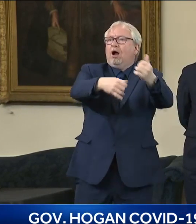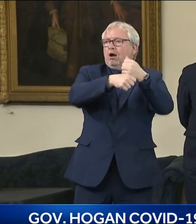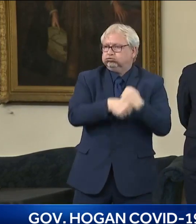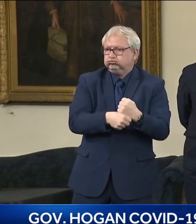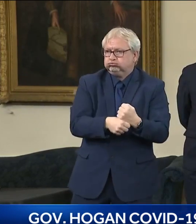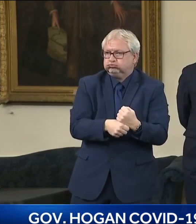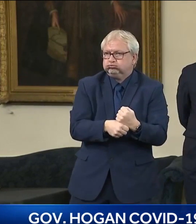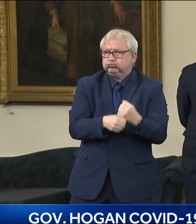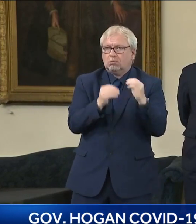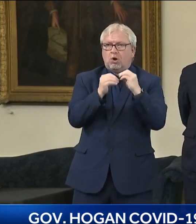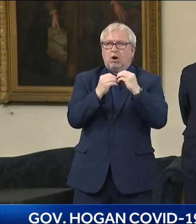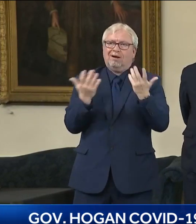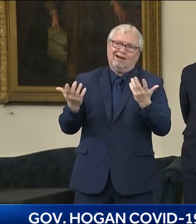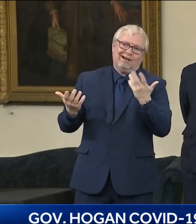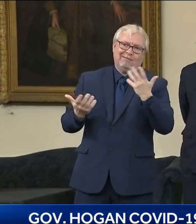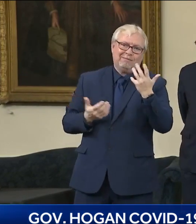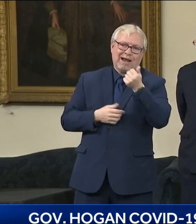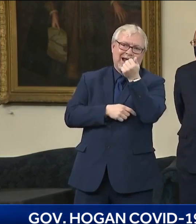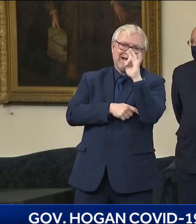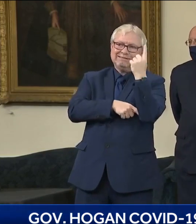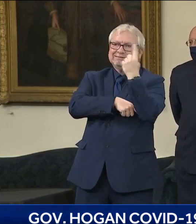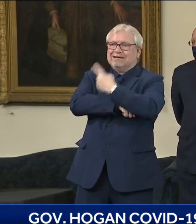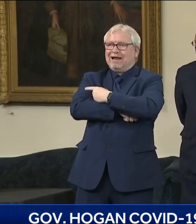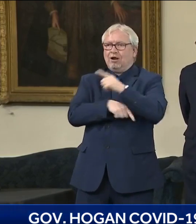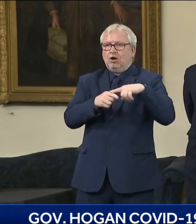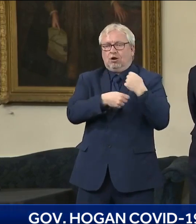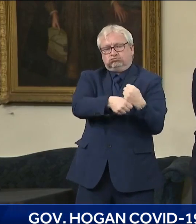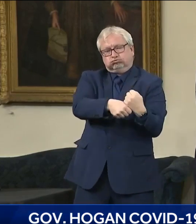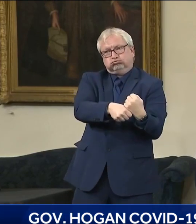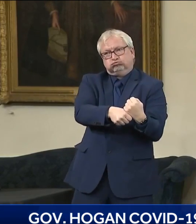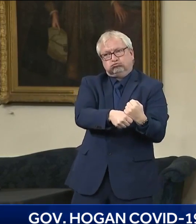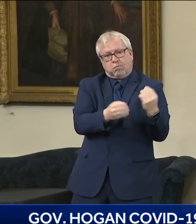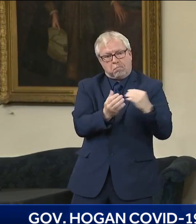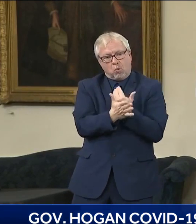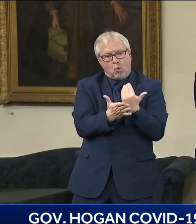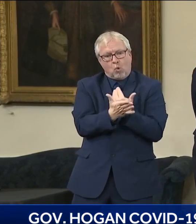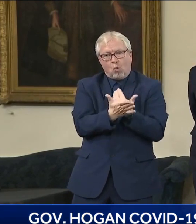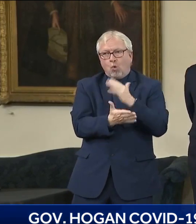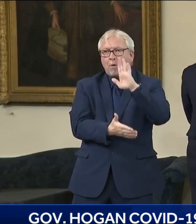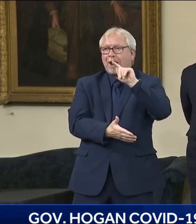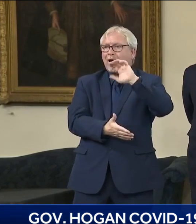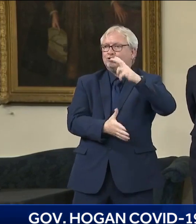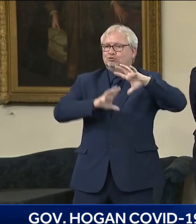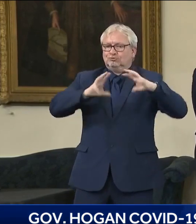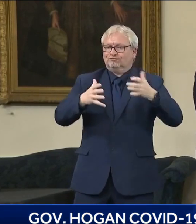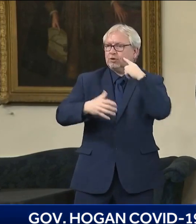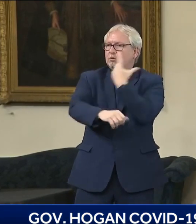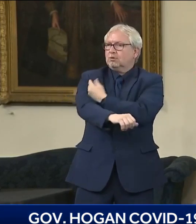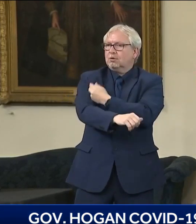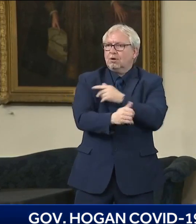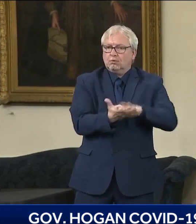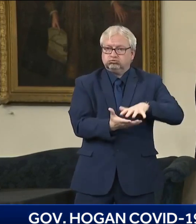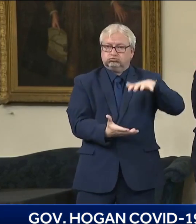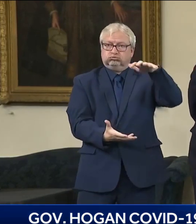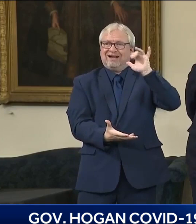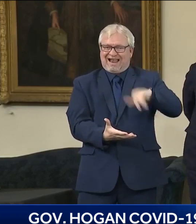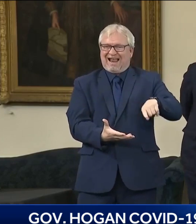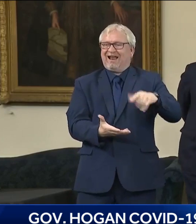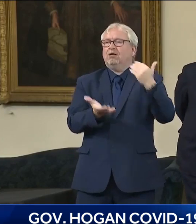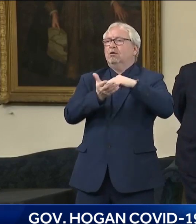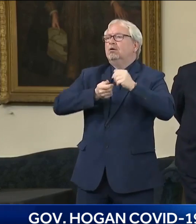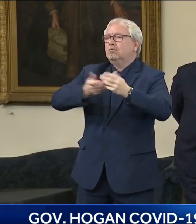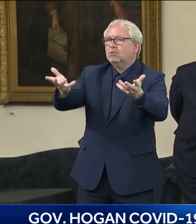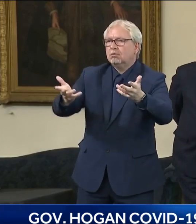days. Governor, you've talked a lot about the importance of moving the vaccine and what you might do where